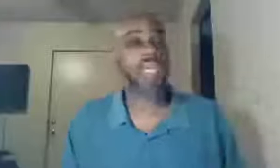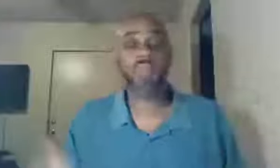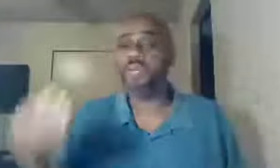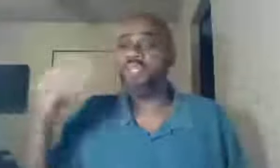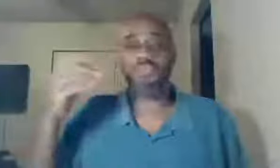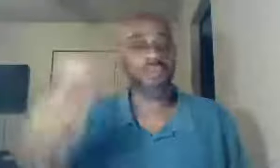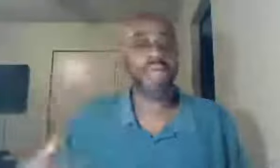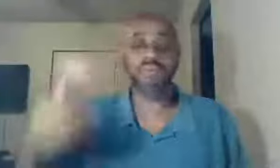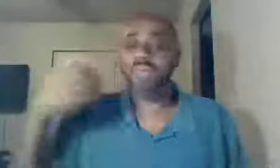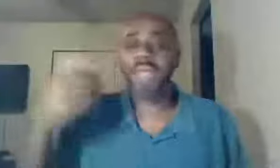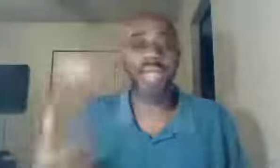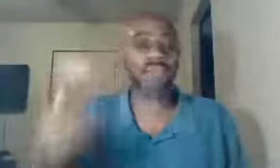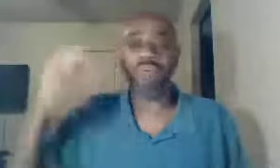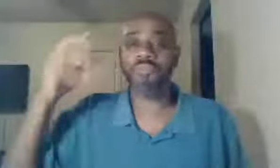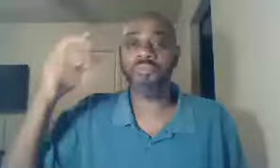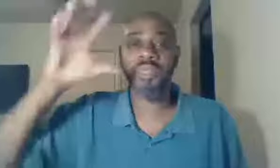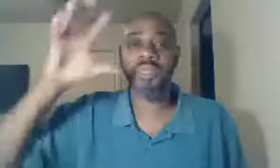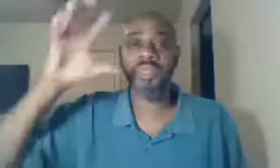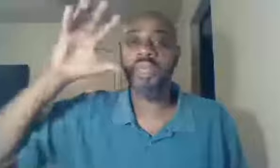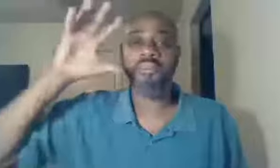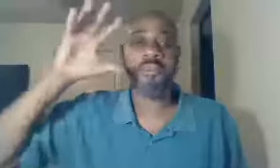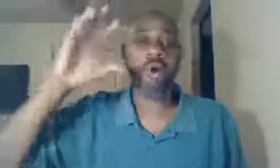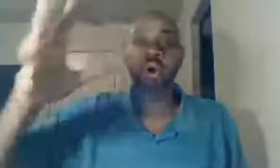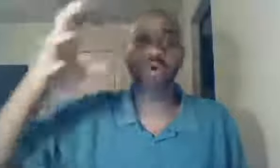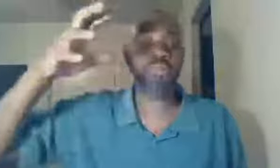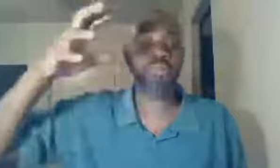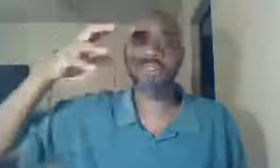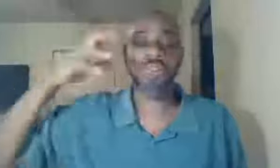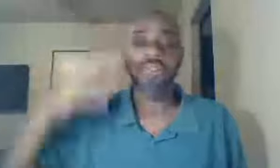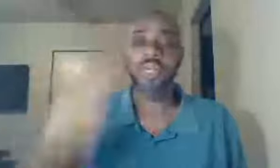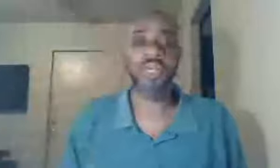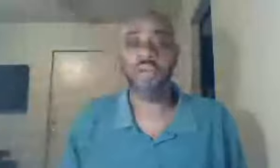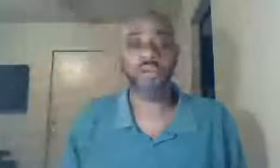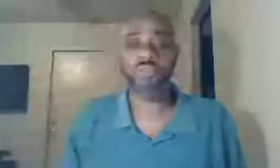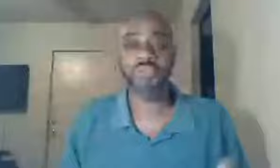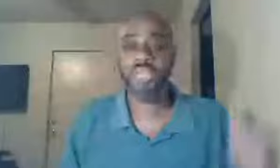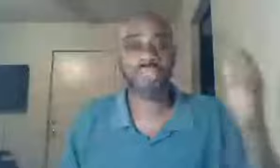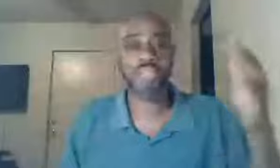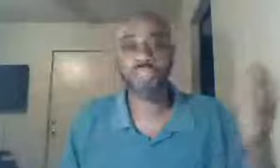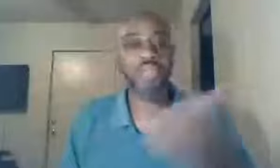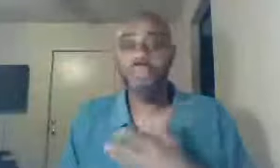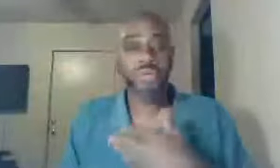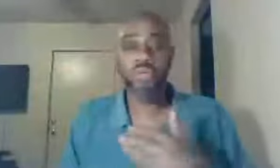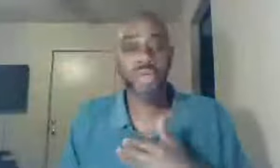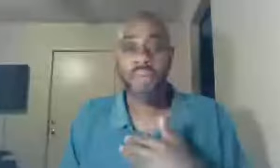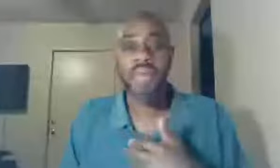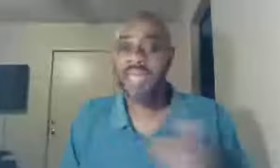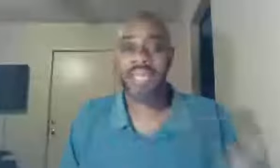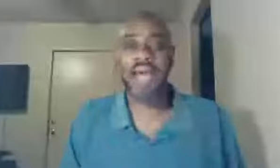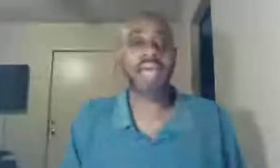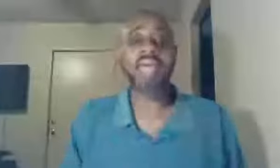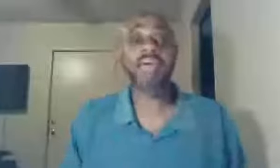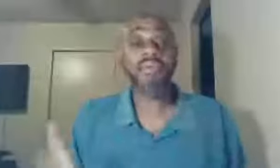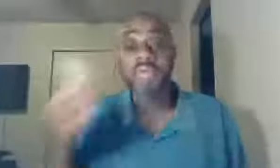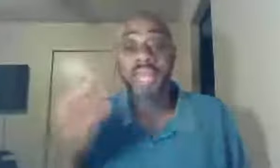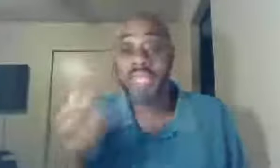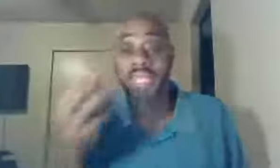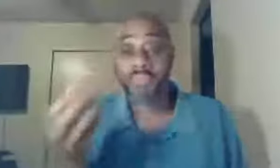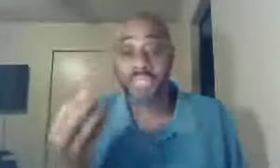he preached it from every angle, position, from old, you know, from Genesis, through Malachi, that he could present